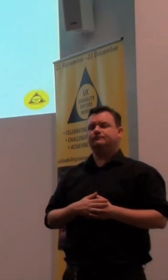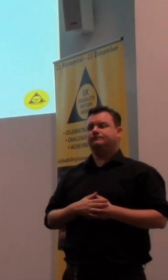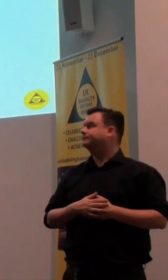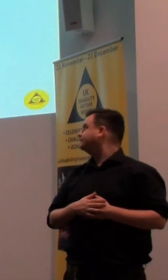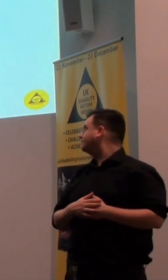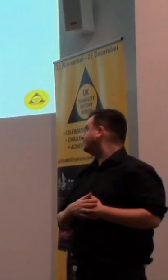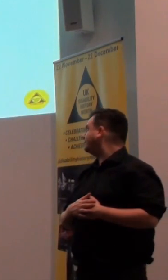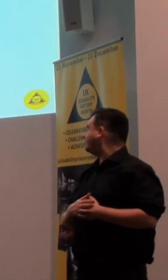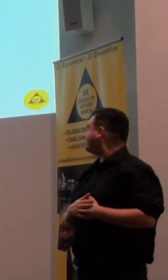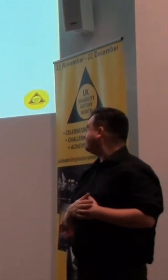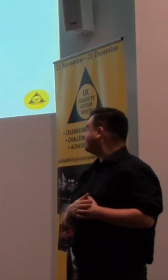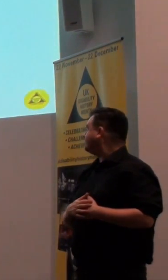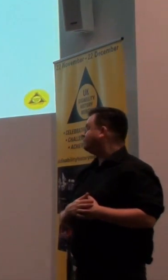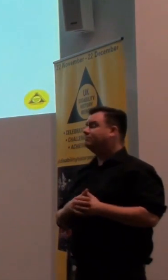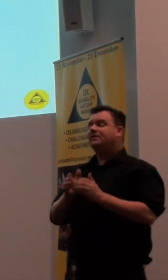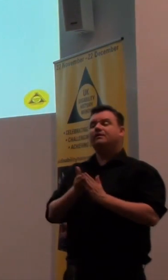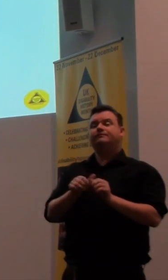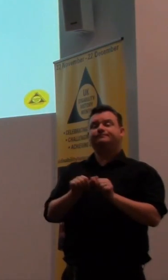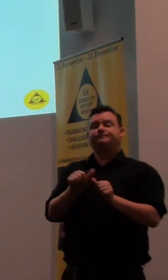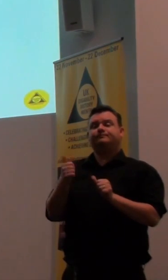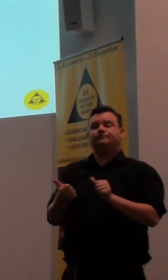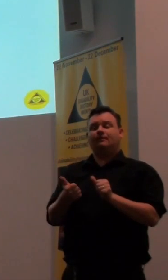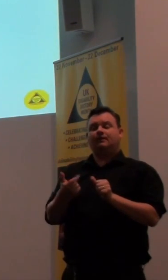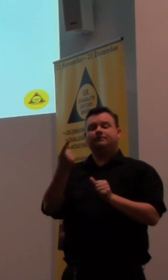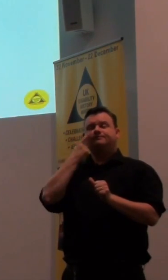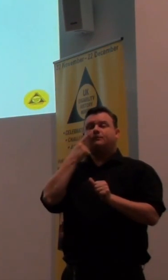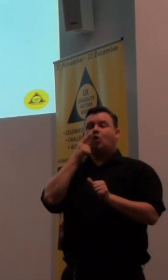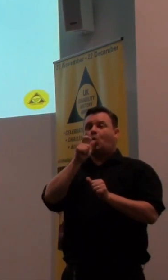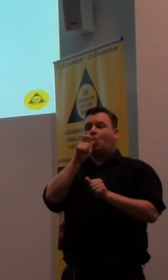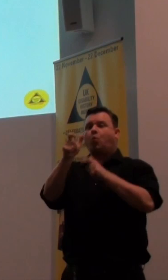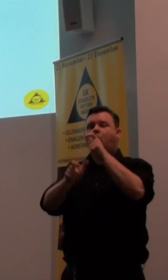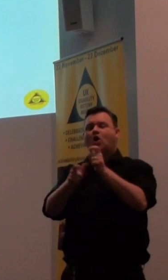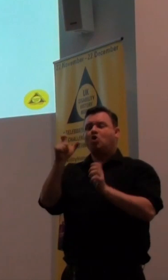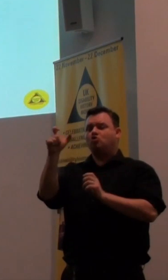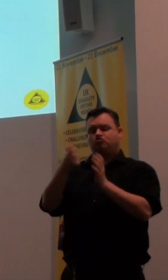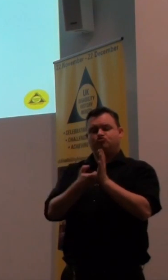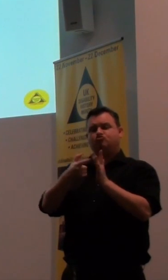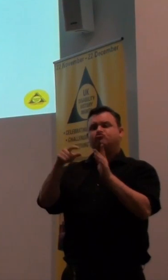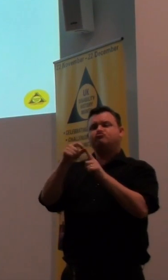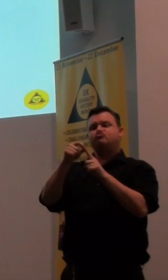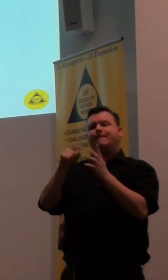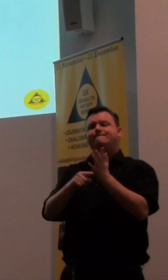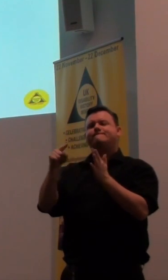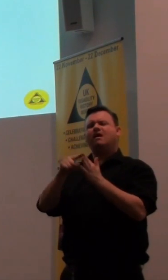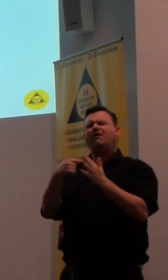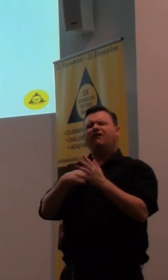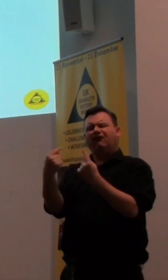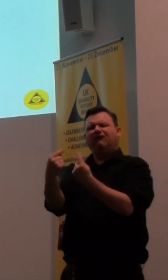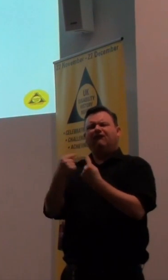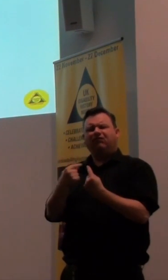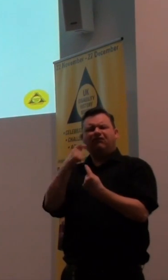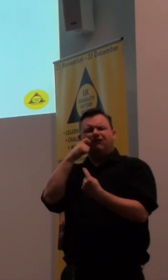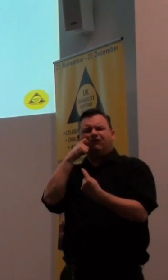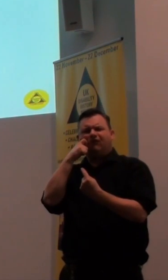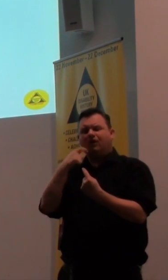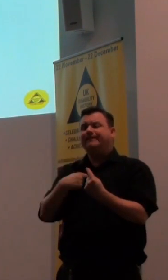So, the next one I want to look at is some of the words that are used. The word cripple, which is an offensive word which we don't like. I